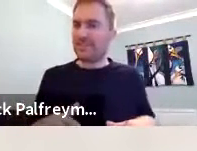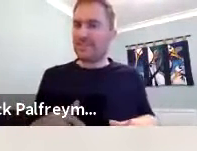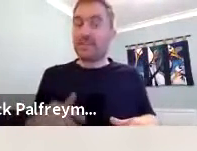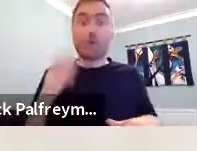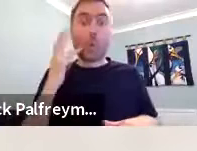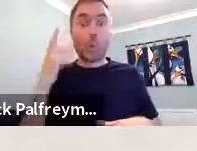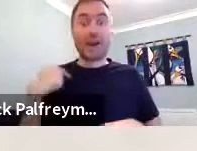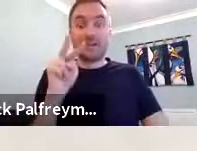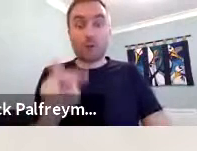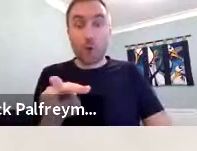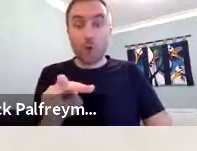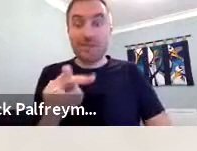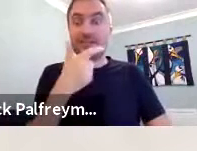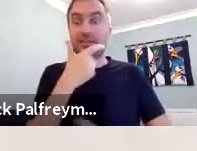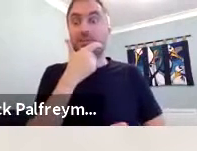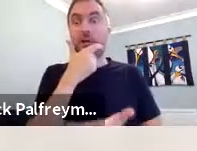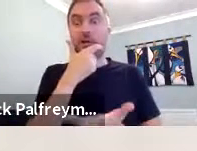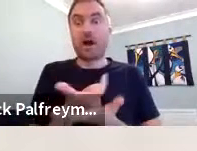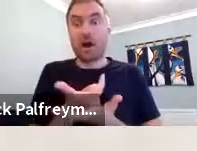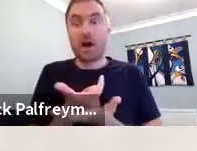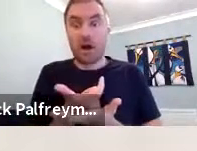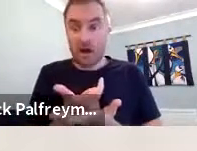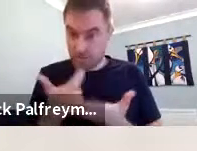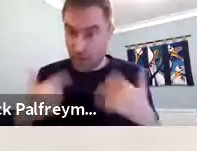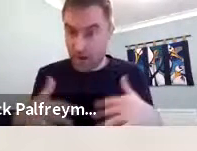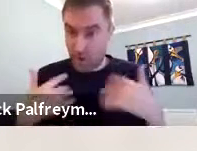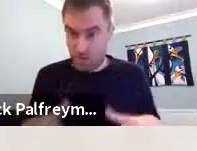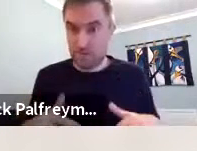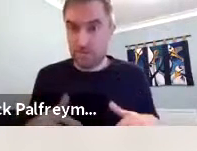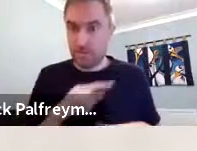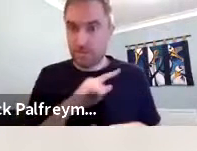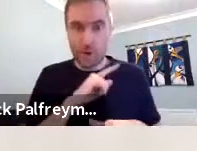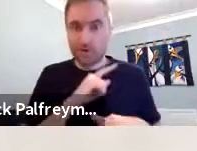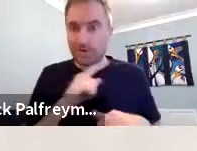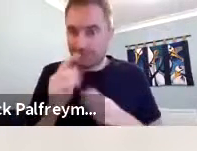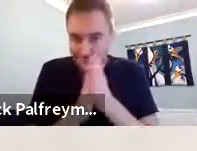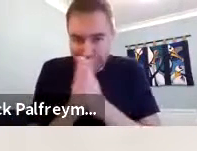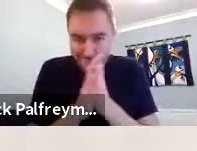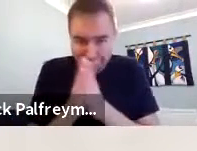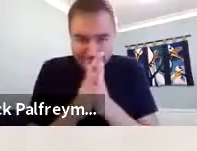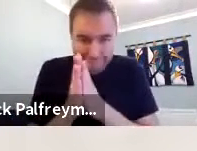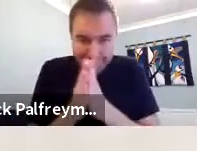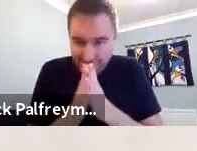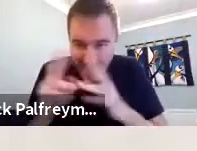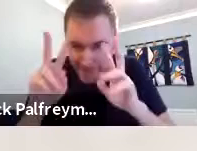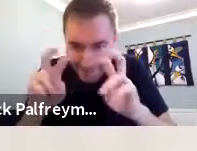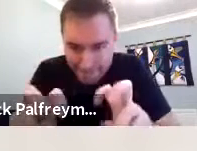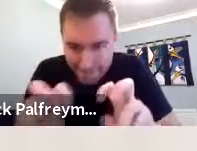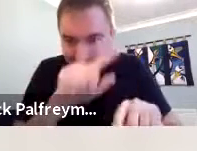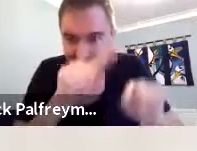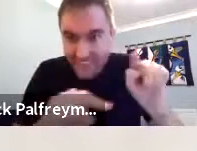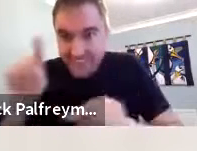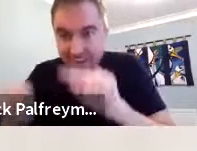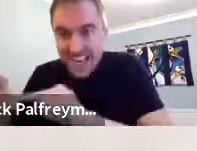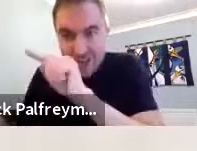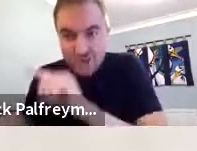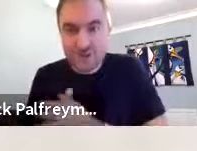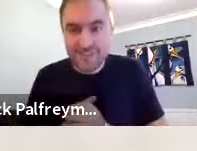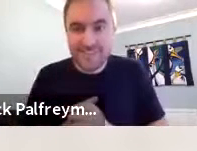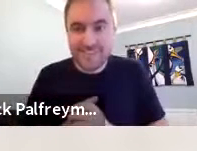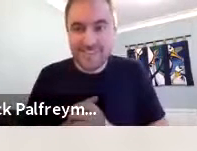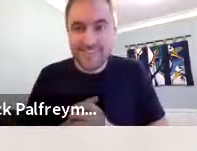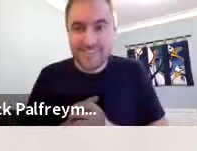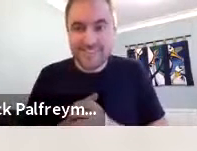you know, there's real kind of persistence there. First time I saw it, I was absolutely gobsmacked. I was amazed. And I thought, this is